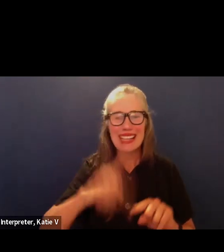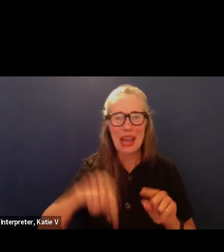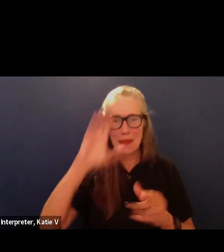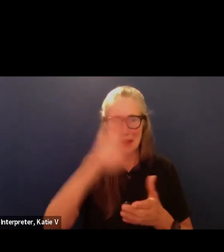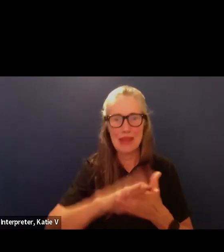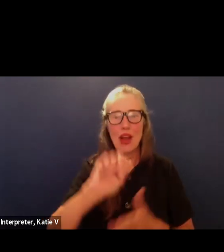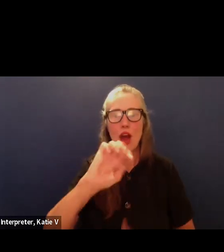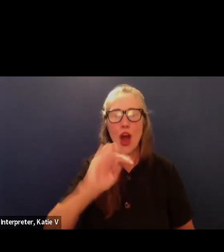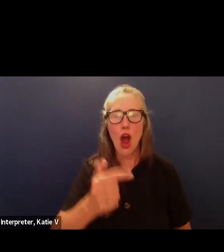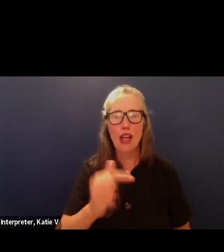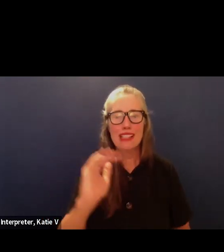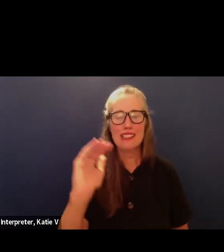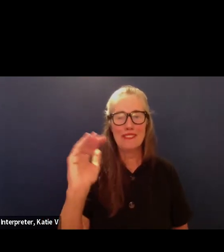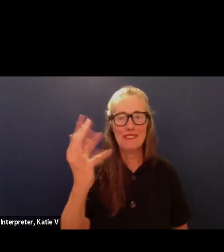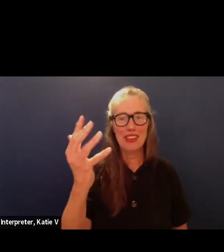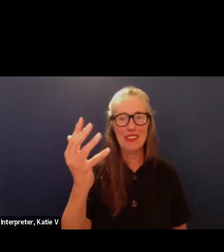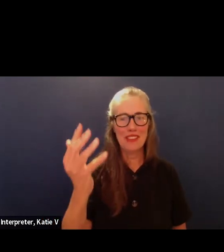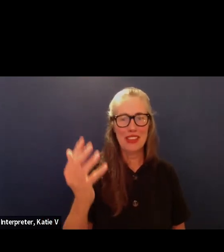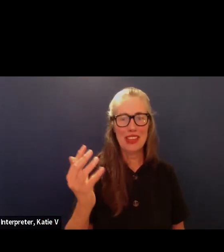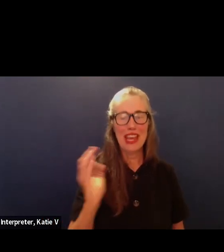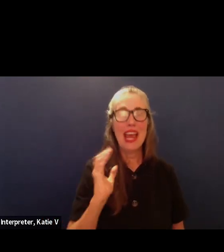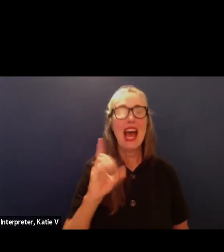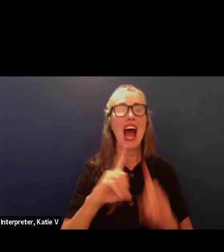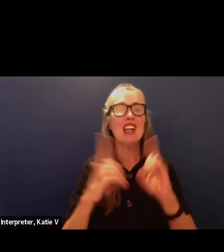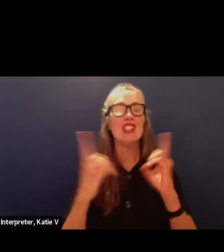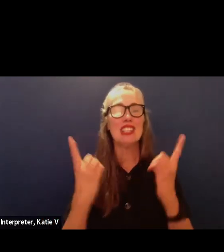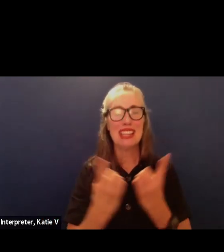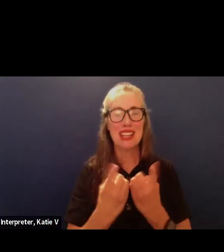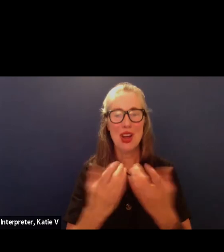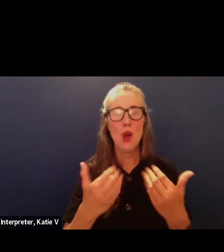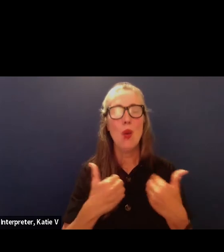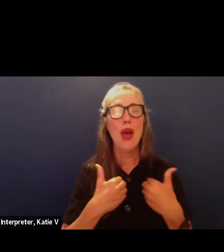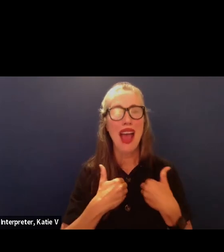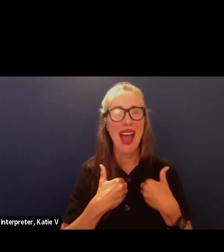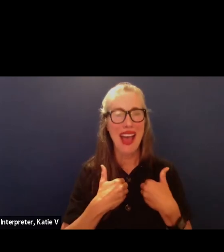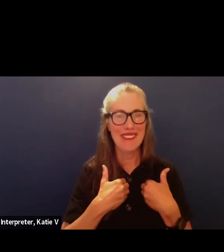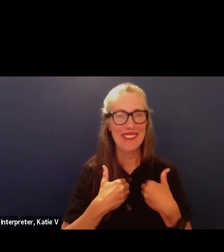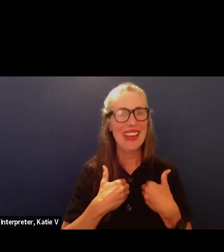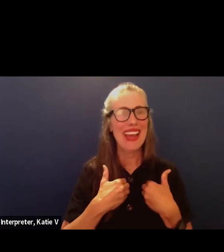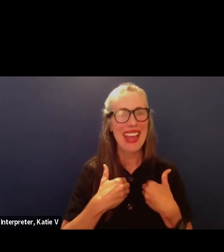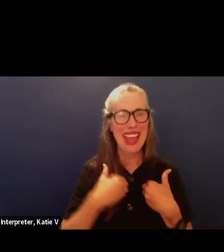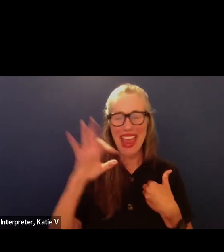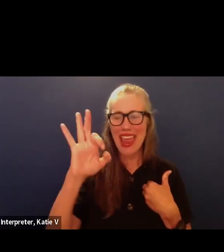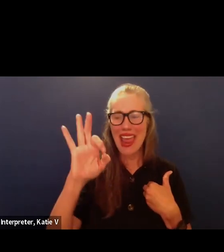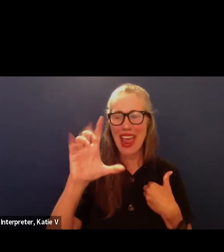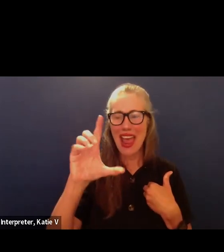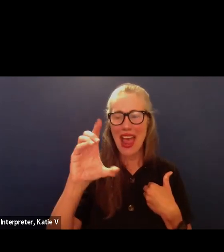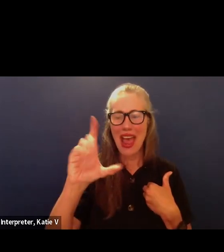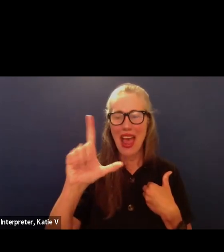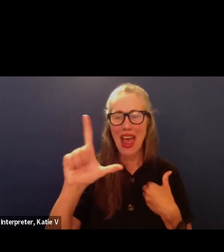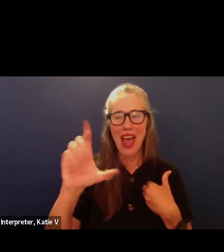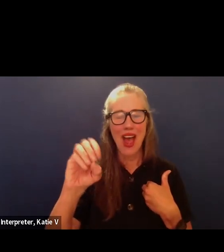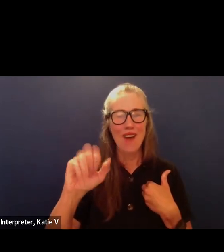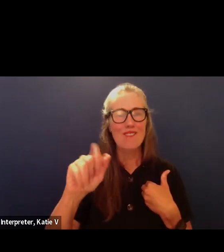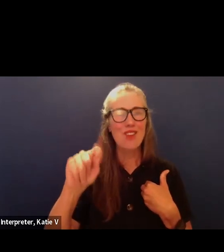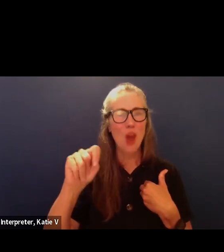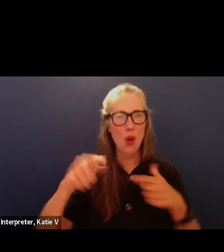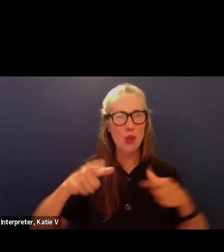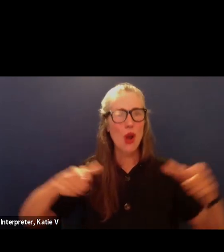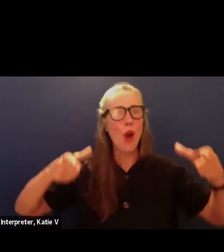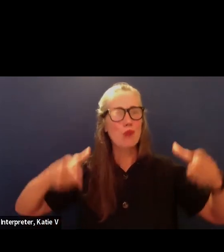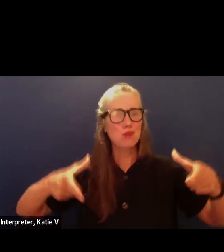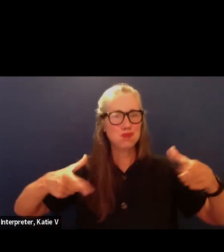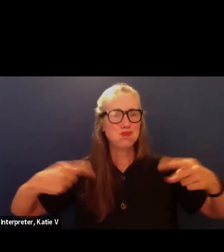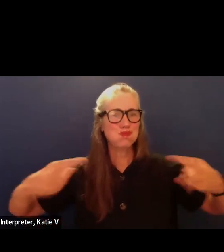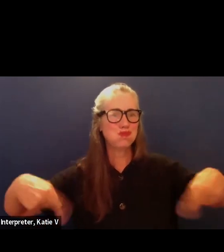5th, our school district will have a float for the fiesta parade, which I hear